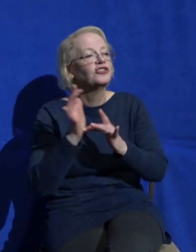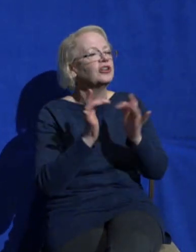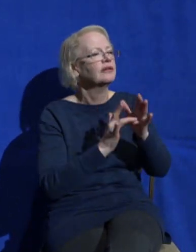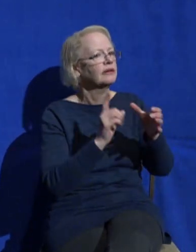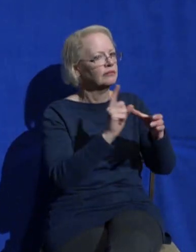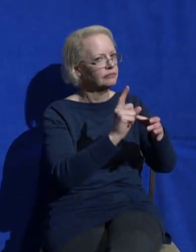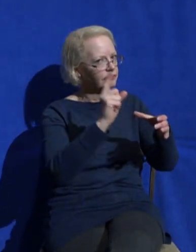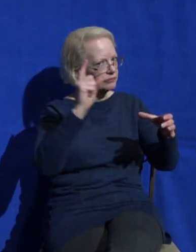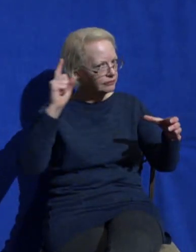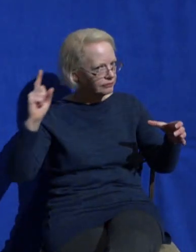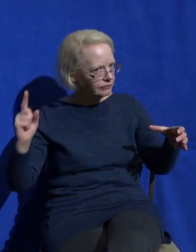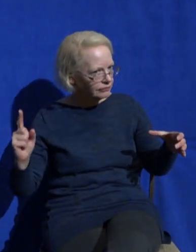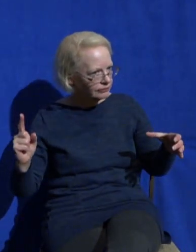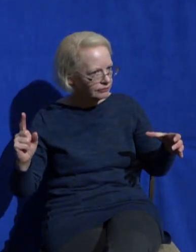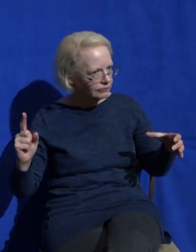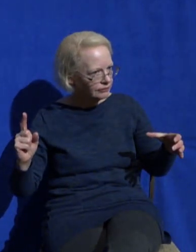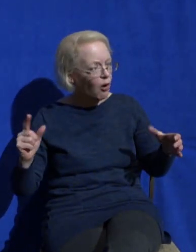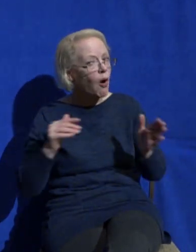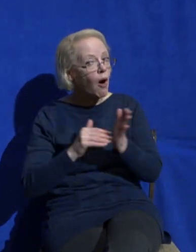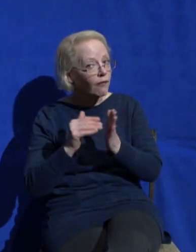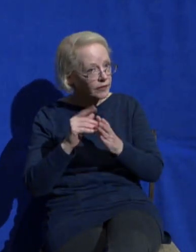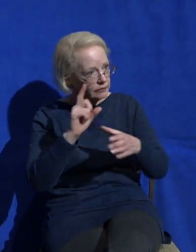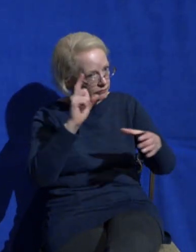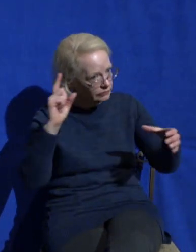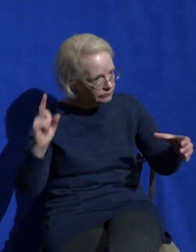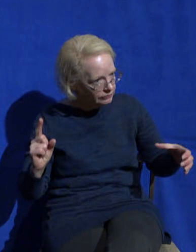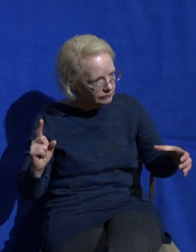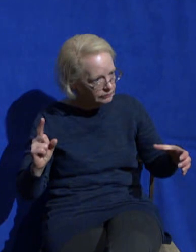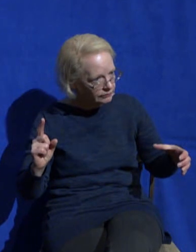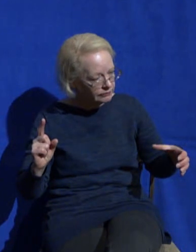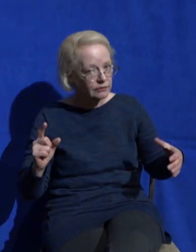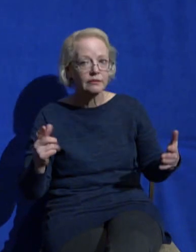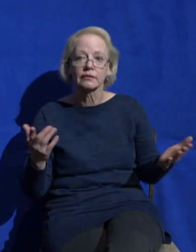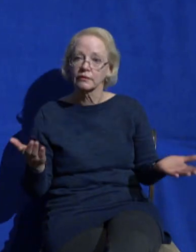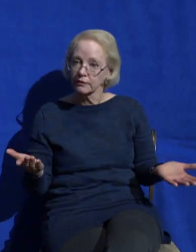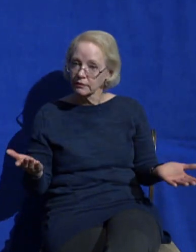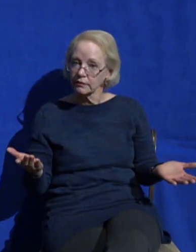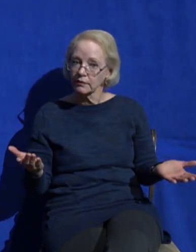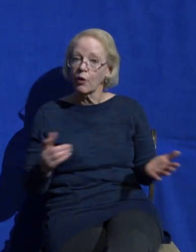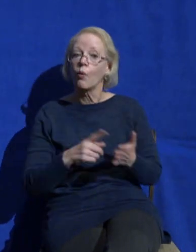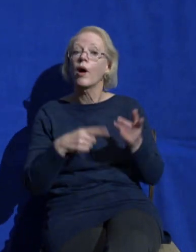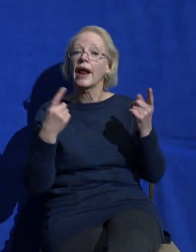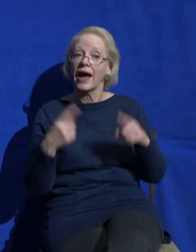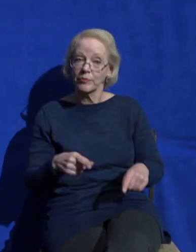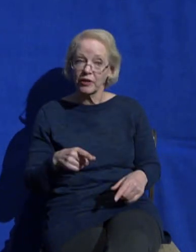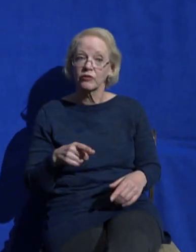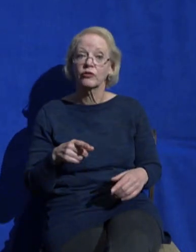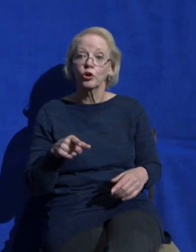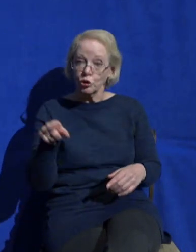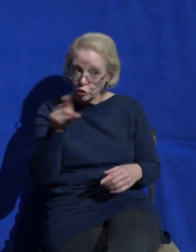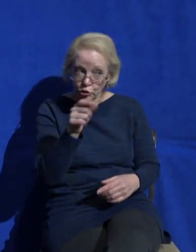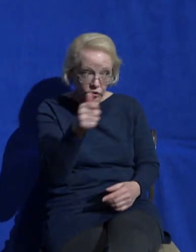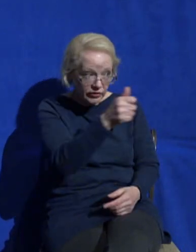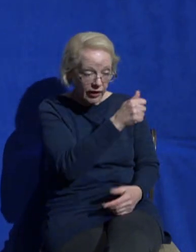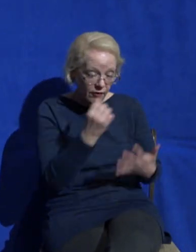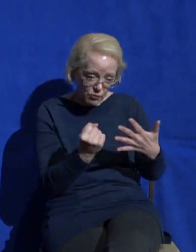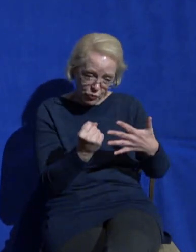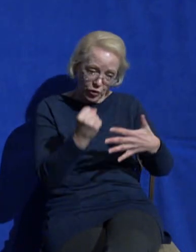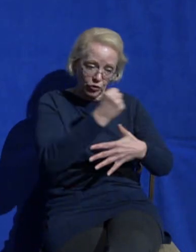happens is when you prioritize when you begin to prioritize that kind of quietness in the presence of God then